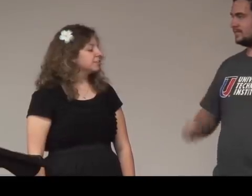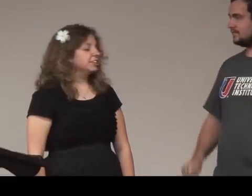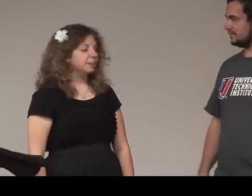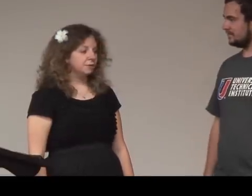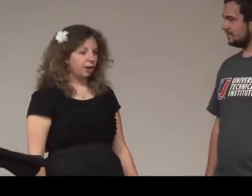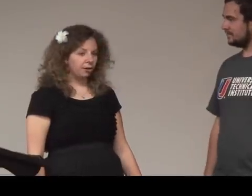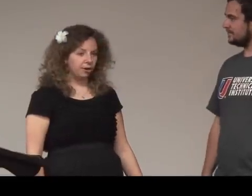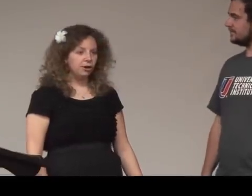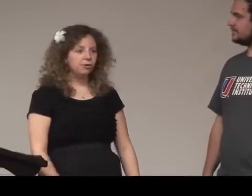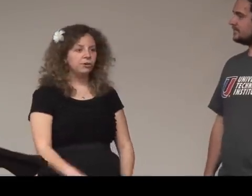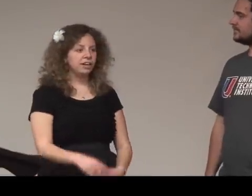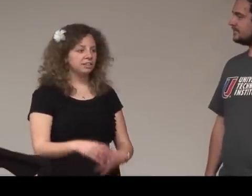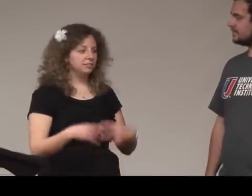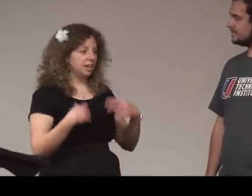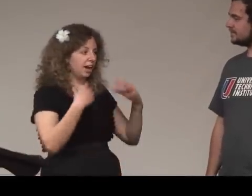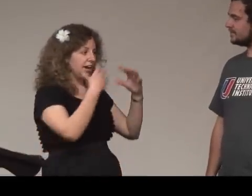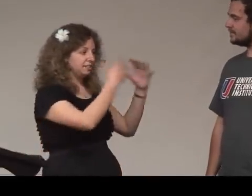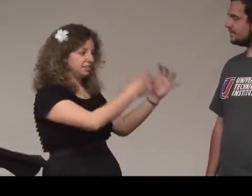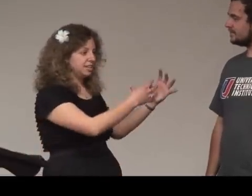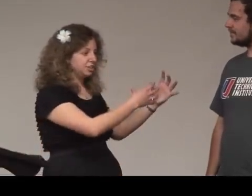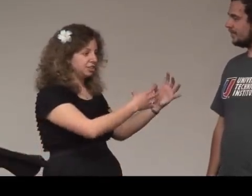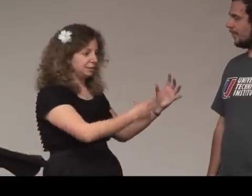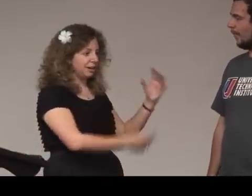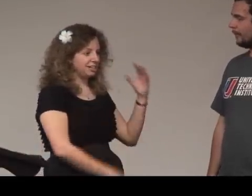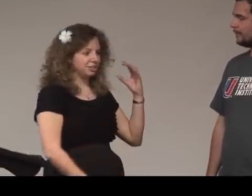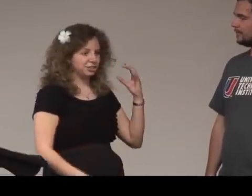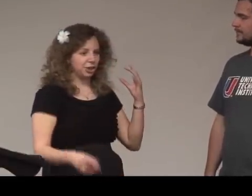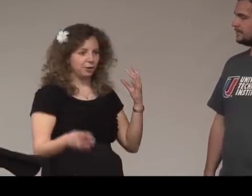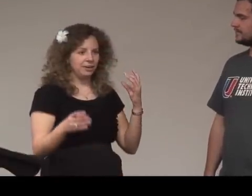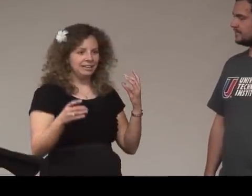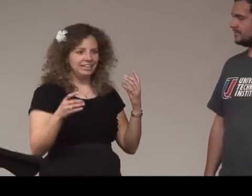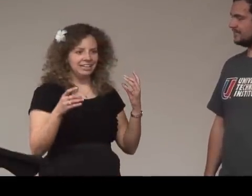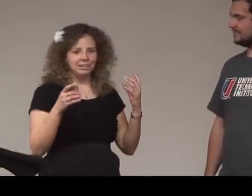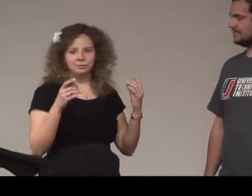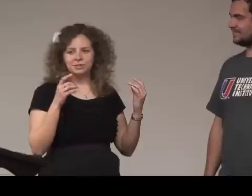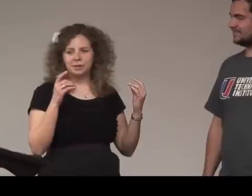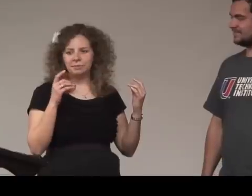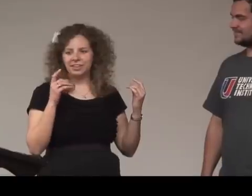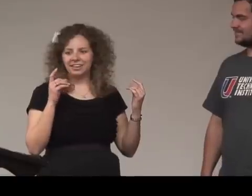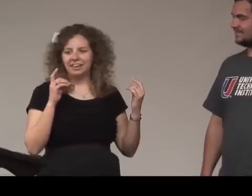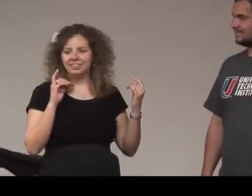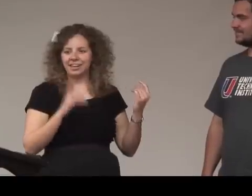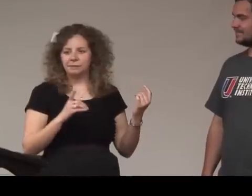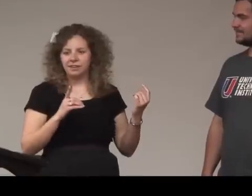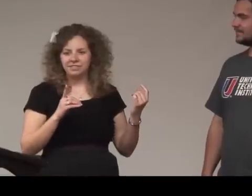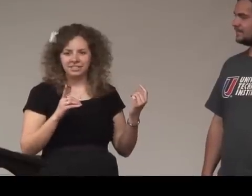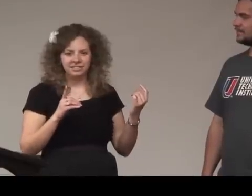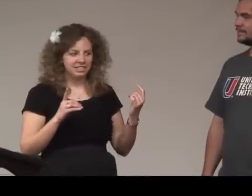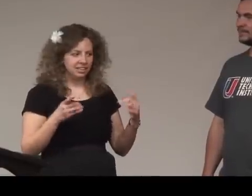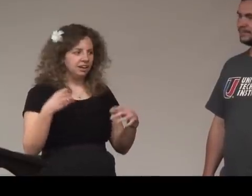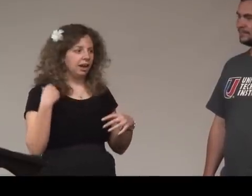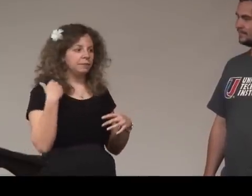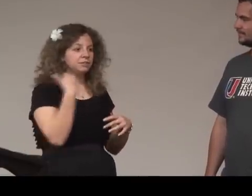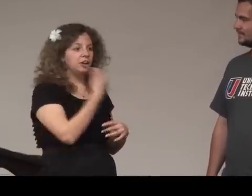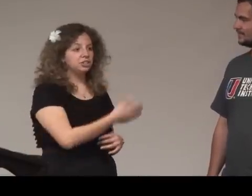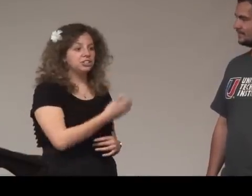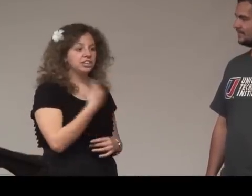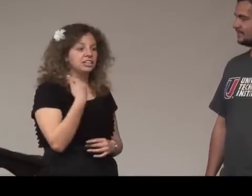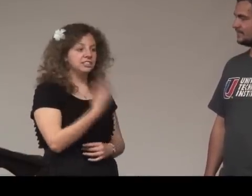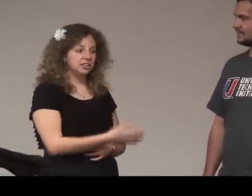and I would go oh okay that I did catch his name I didn't just go it was something and I think I might have seen a d I'm acknowledging that I did